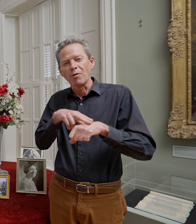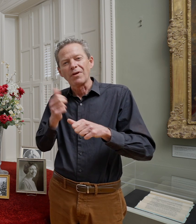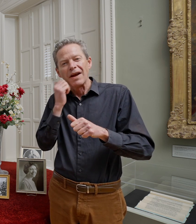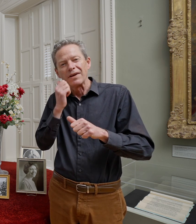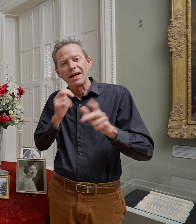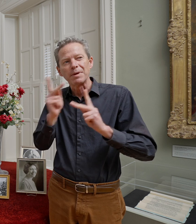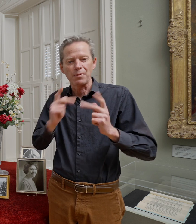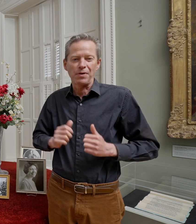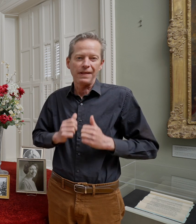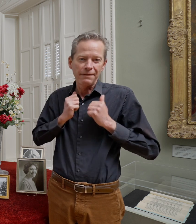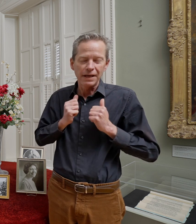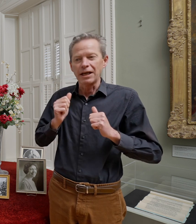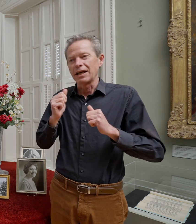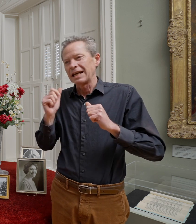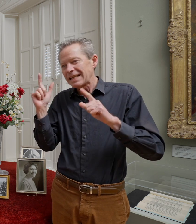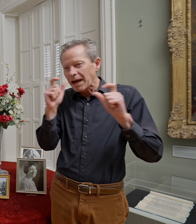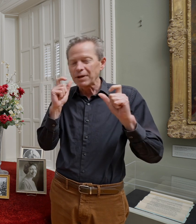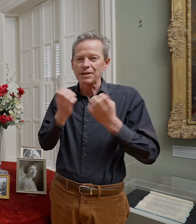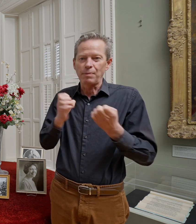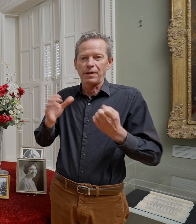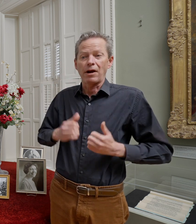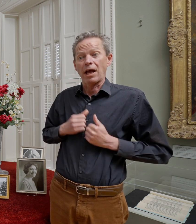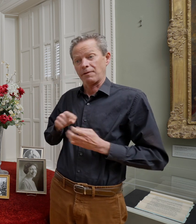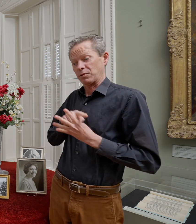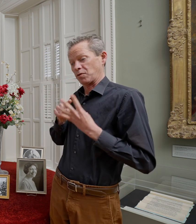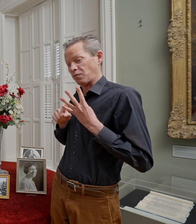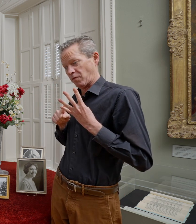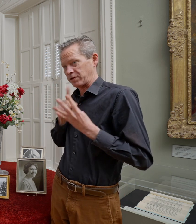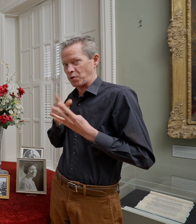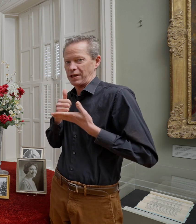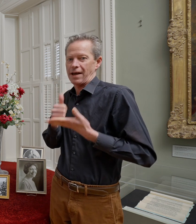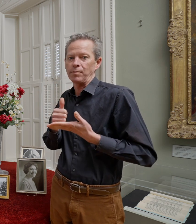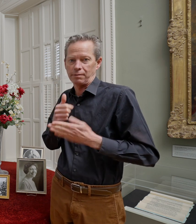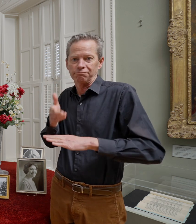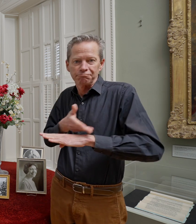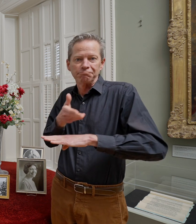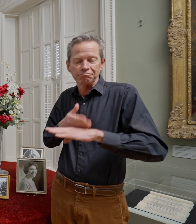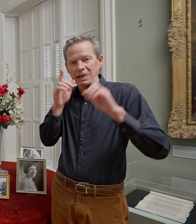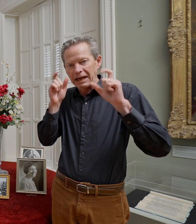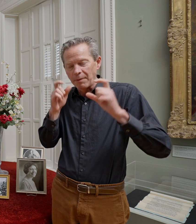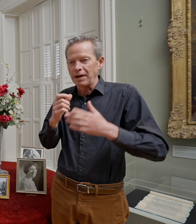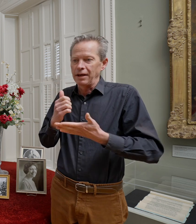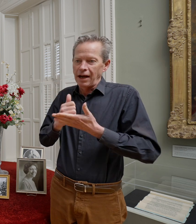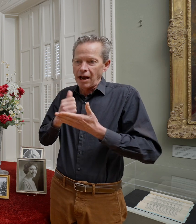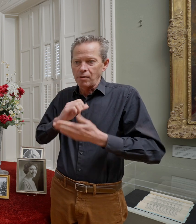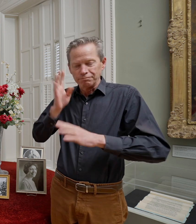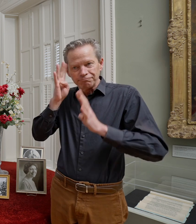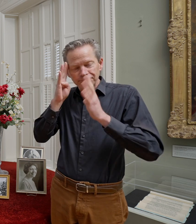cameras, equipment in their life. It was those friends that really helped him, I feel, place the ads and do the marketing that was necessary